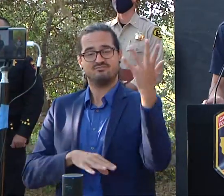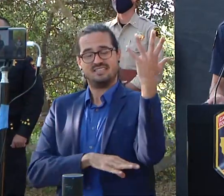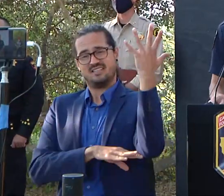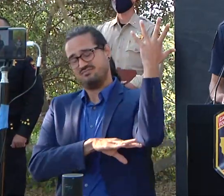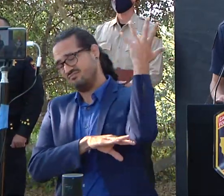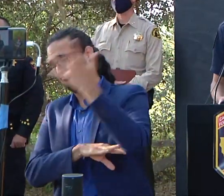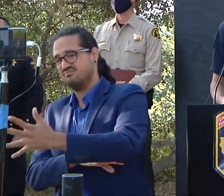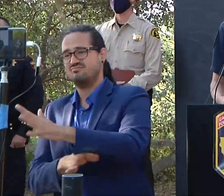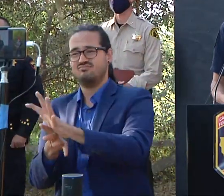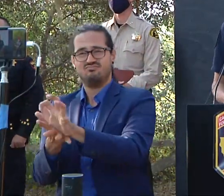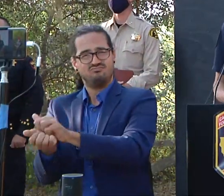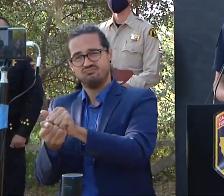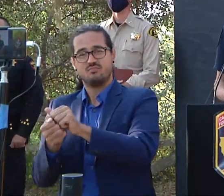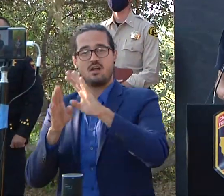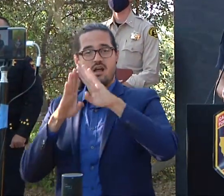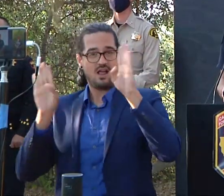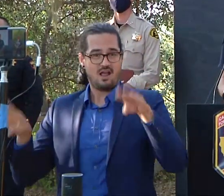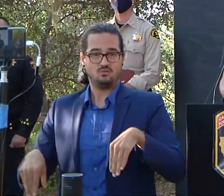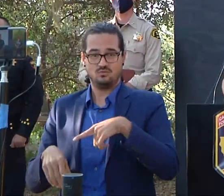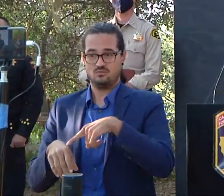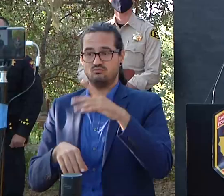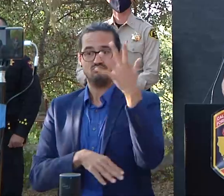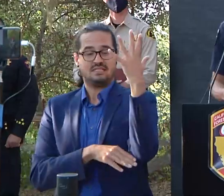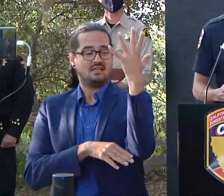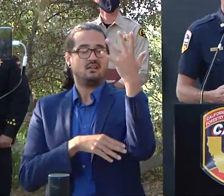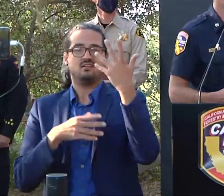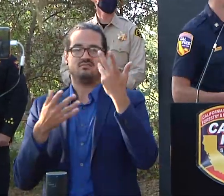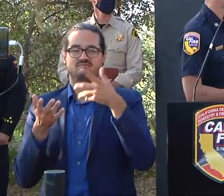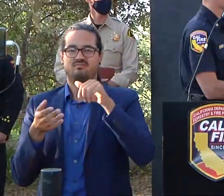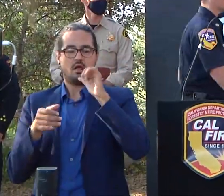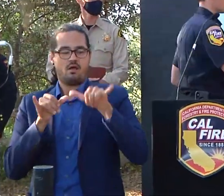cal fire imt3 operations section chief mark brun